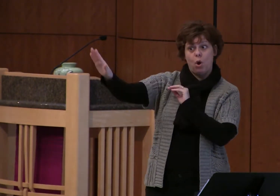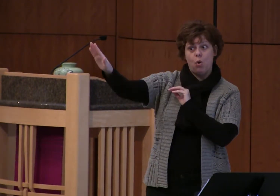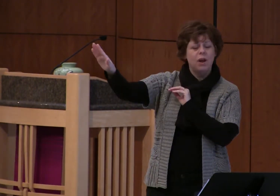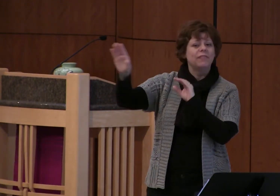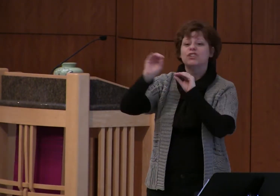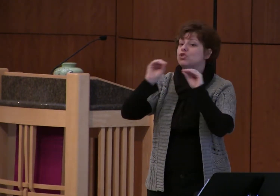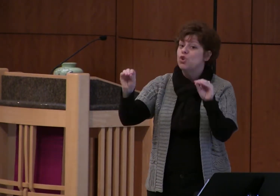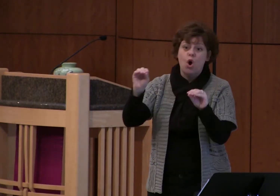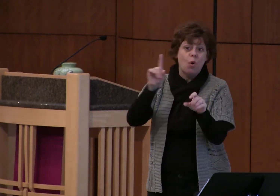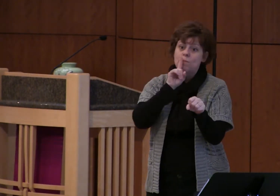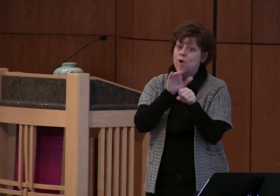loved one will return